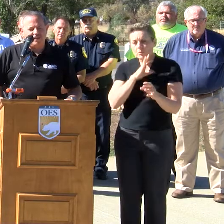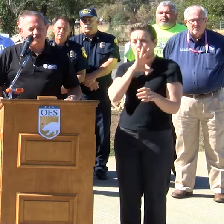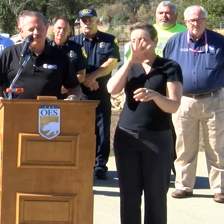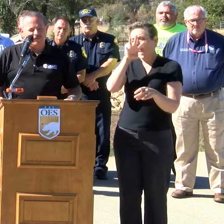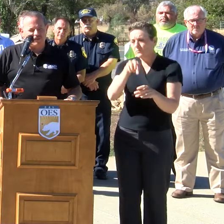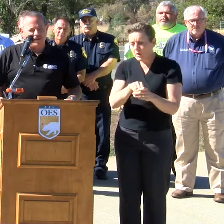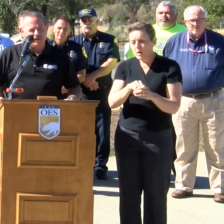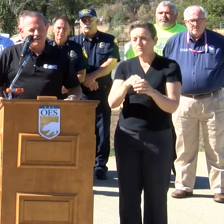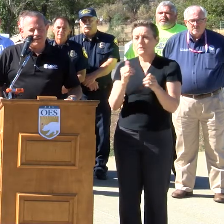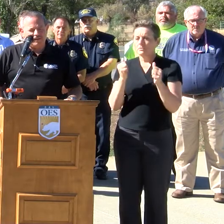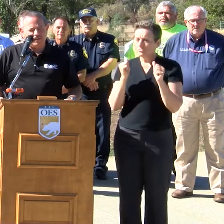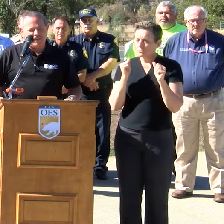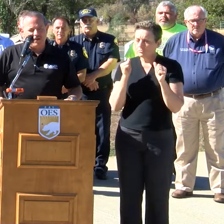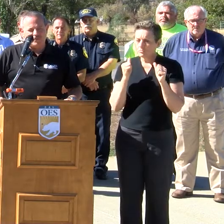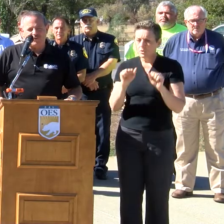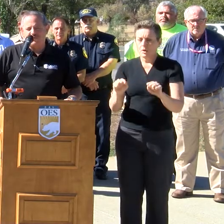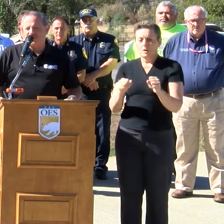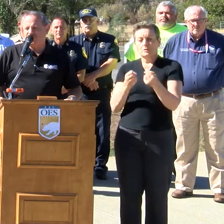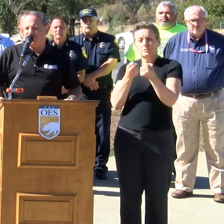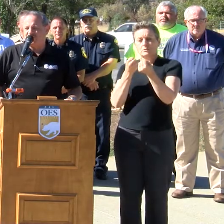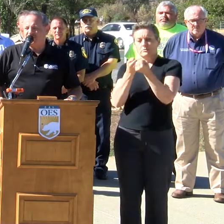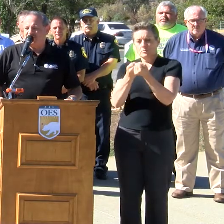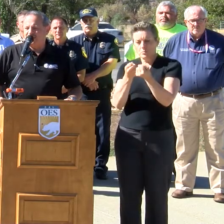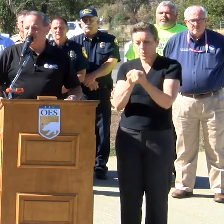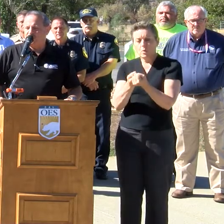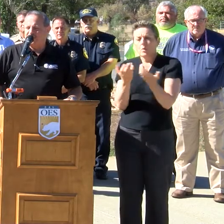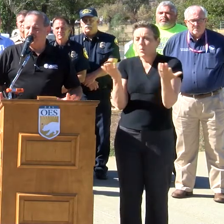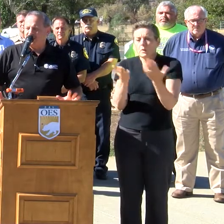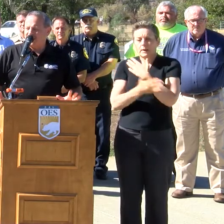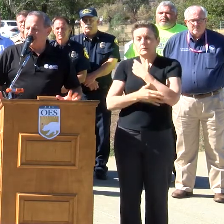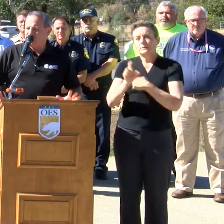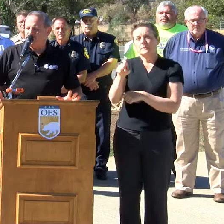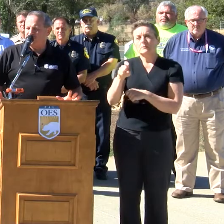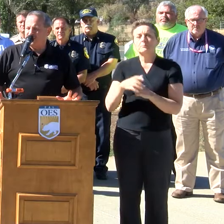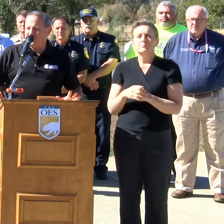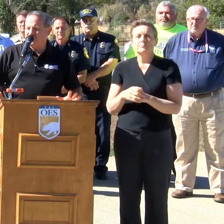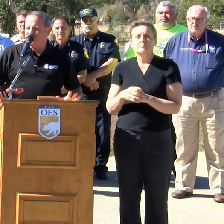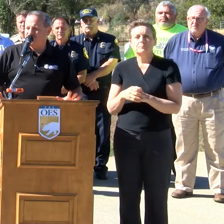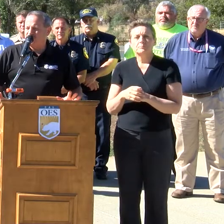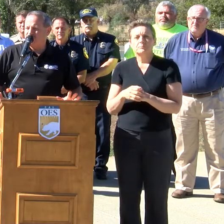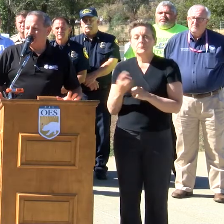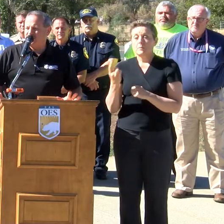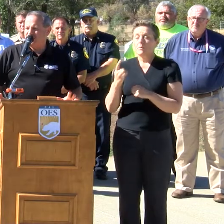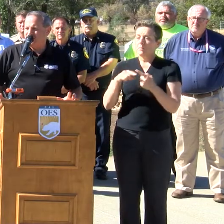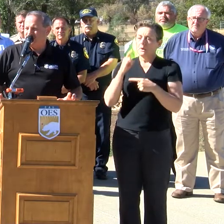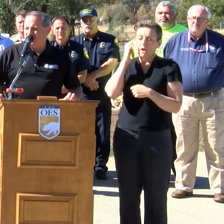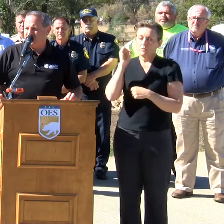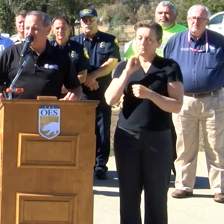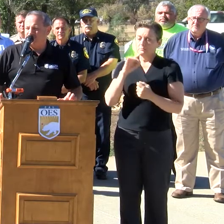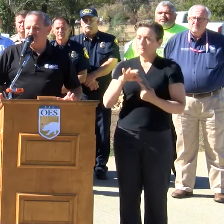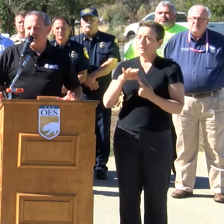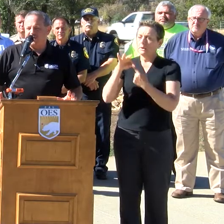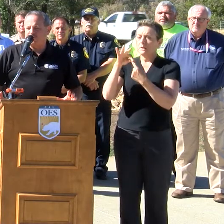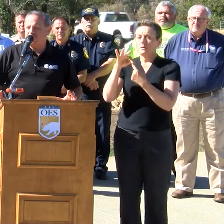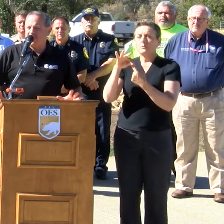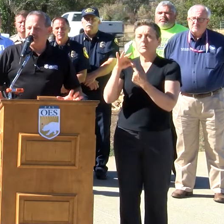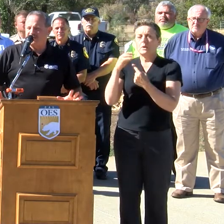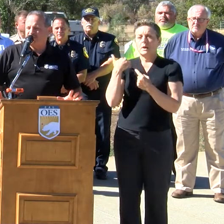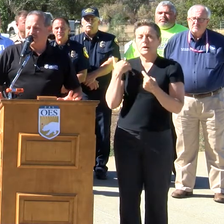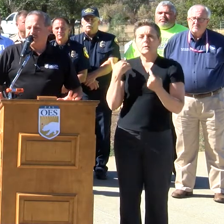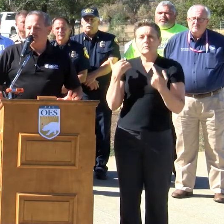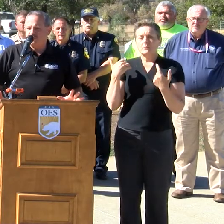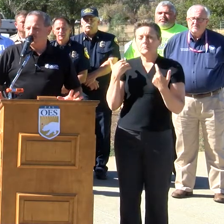and the issues that counties are faced with. The one thing about California that I think is very unique is that we've got a